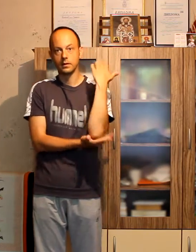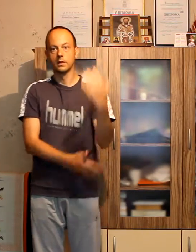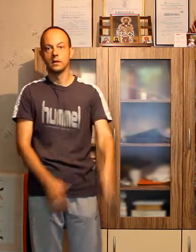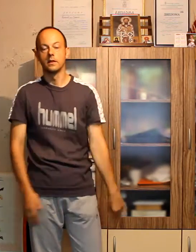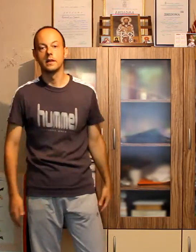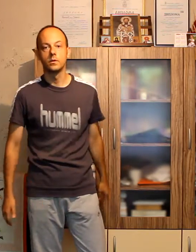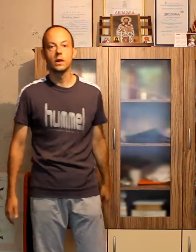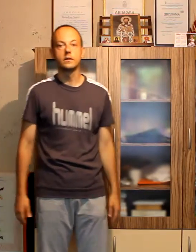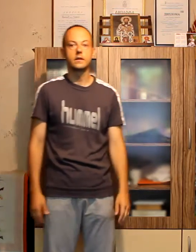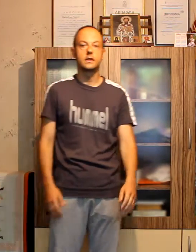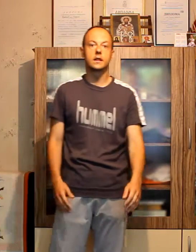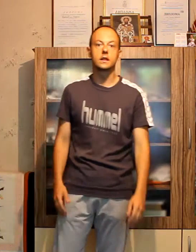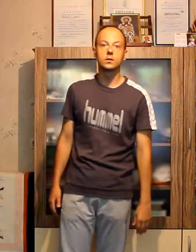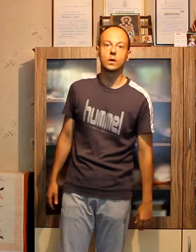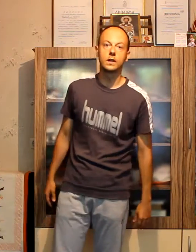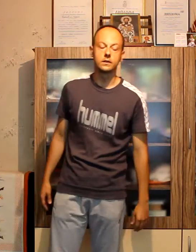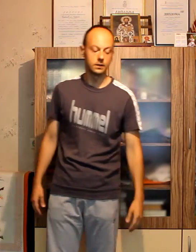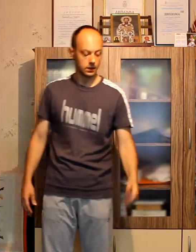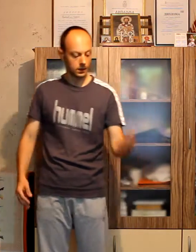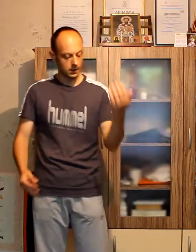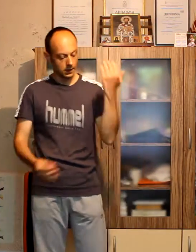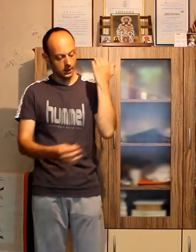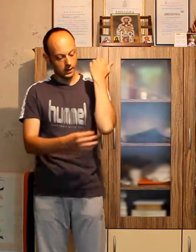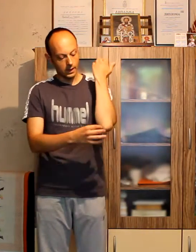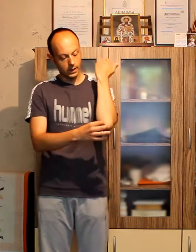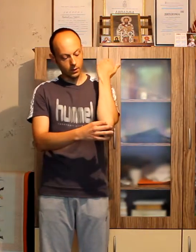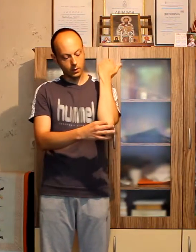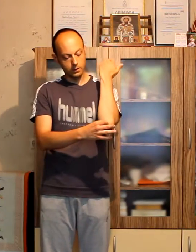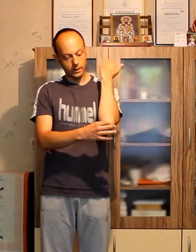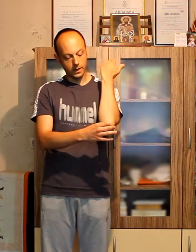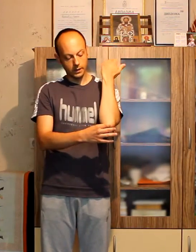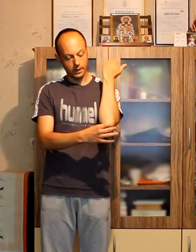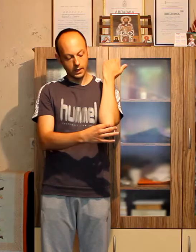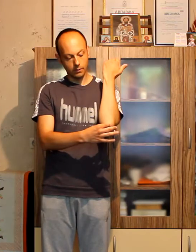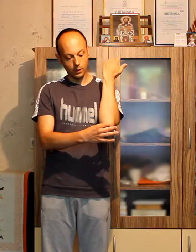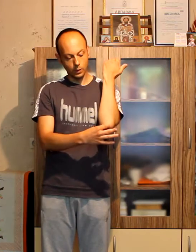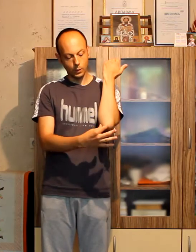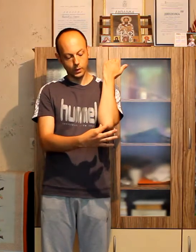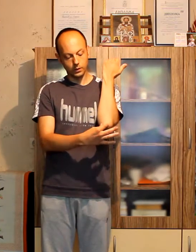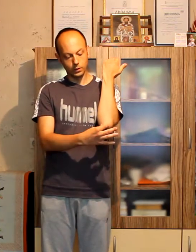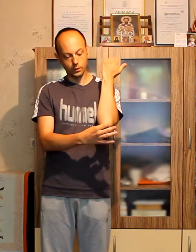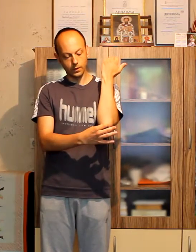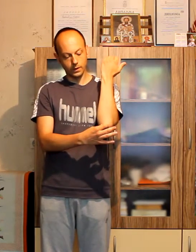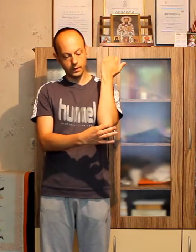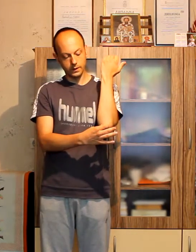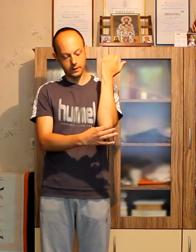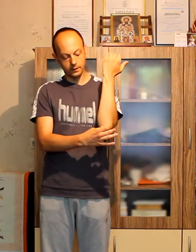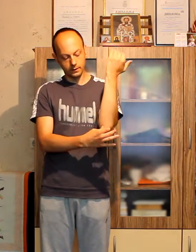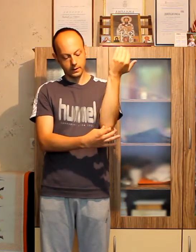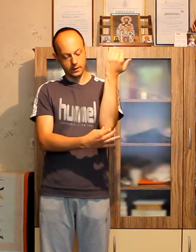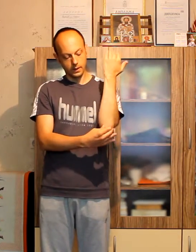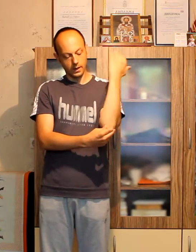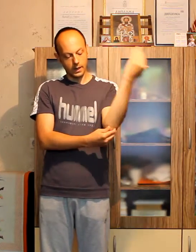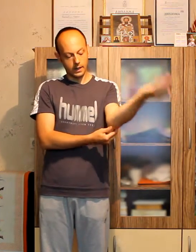This one. The second one, I hold my elbow with two fingers and